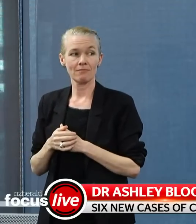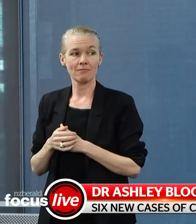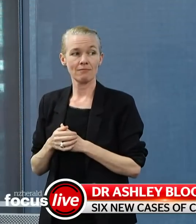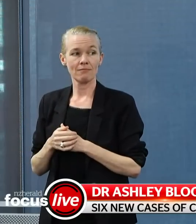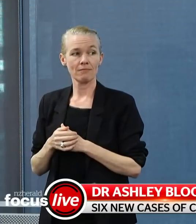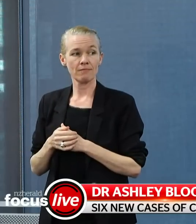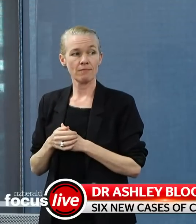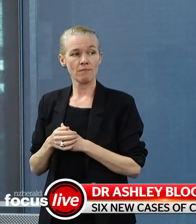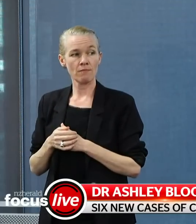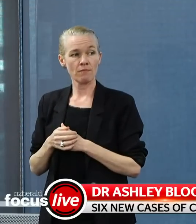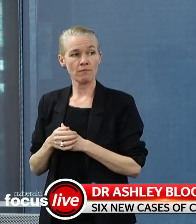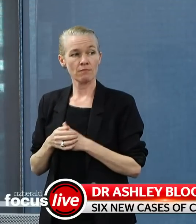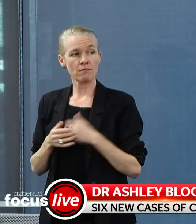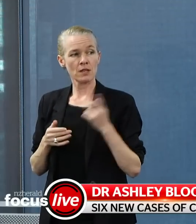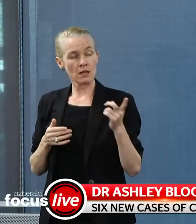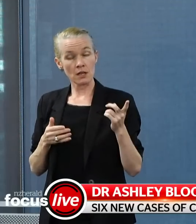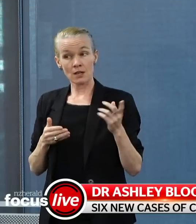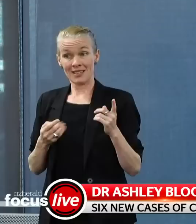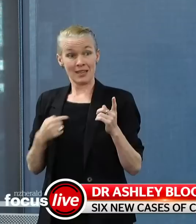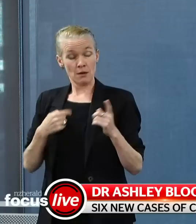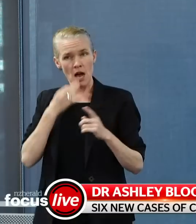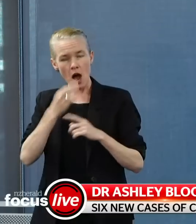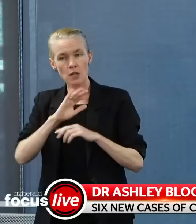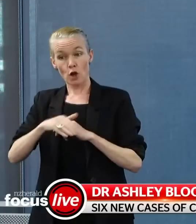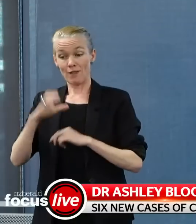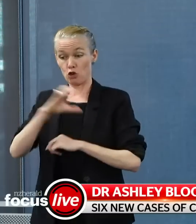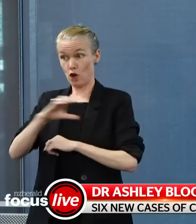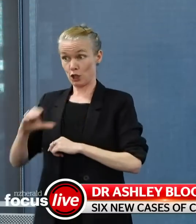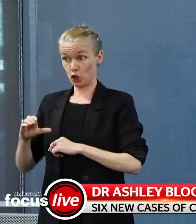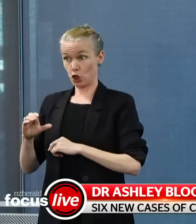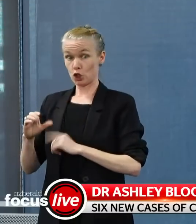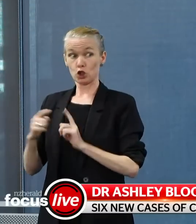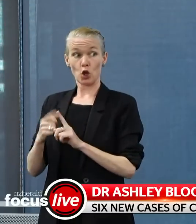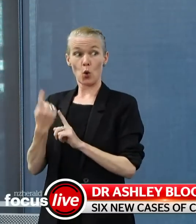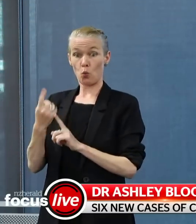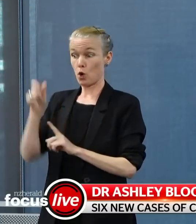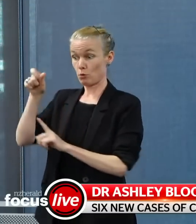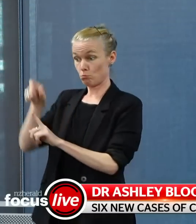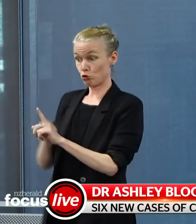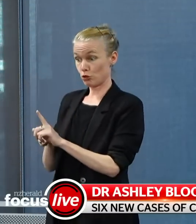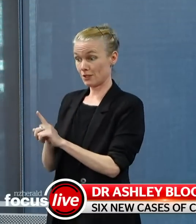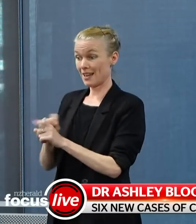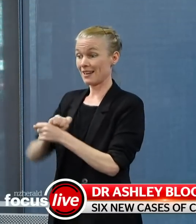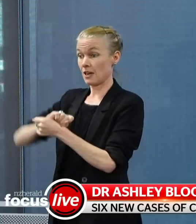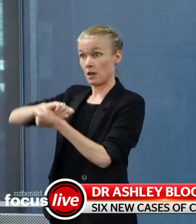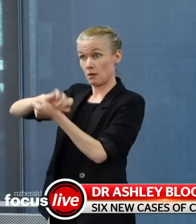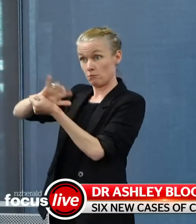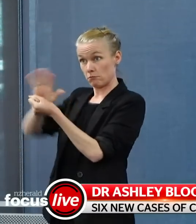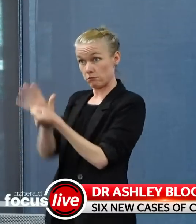positive case from Christchurch at the weekend? The press understands that it was a man who came for the mosque terrorist's sentencing.